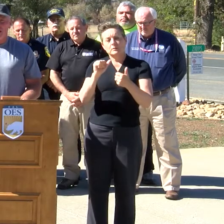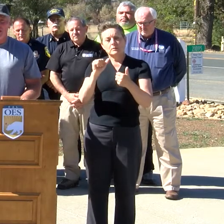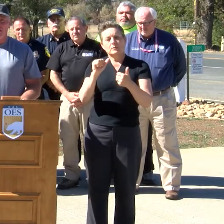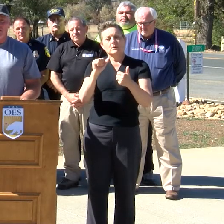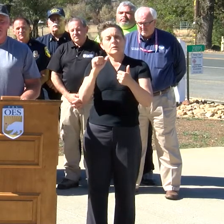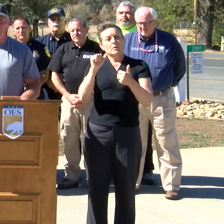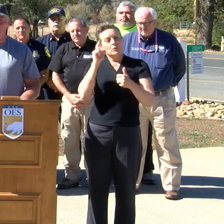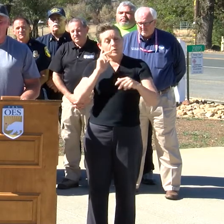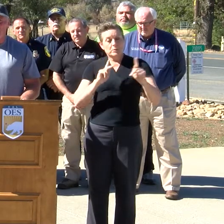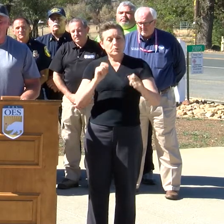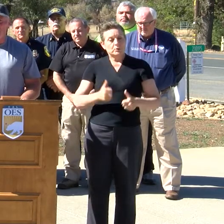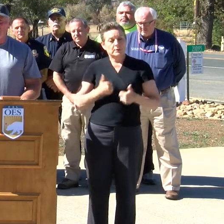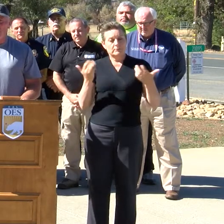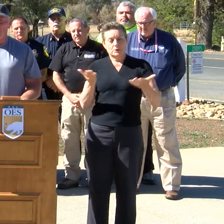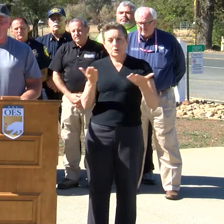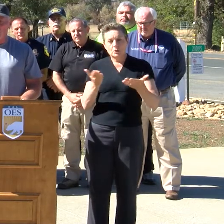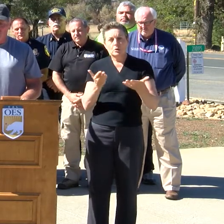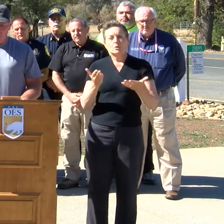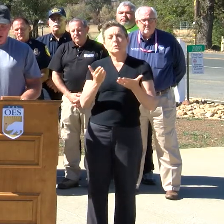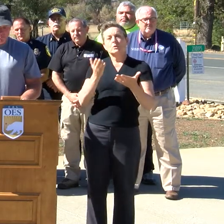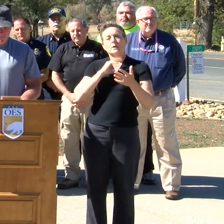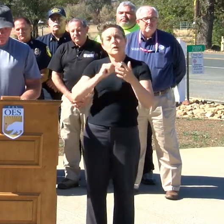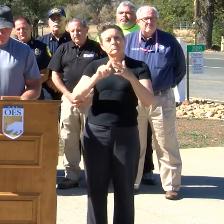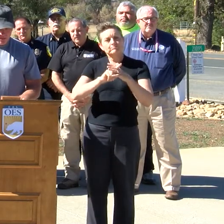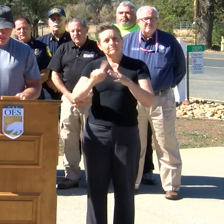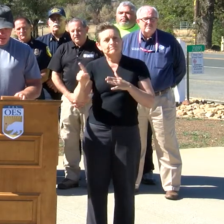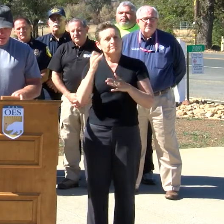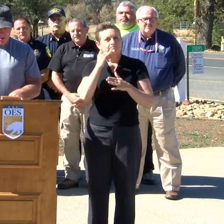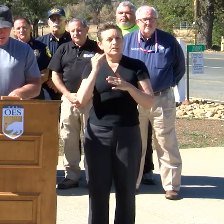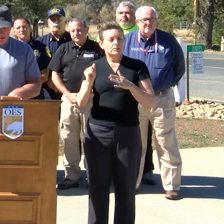and our communities out of harm's way.